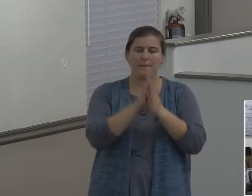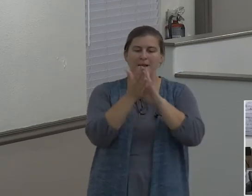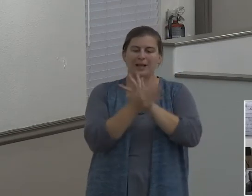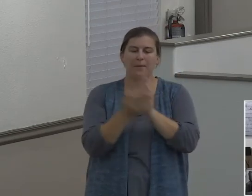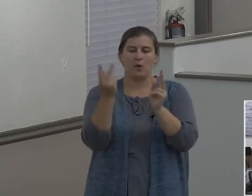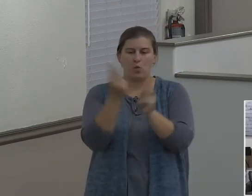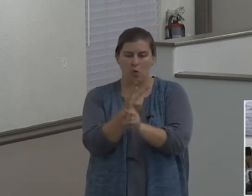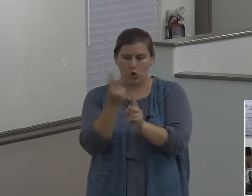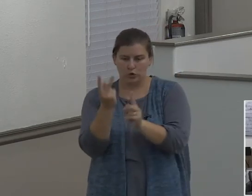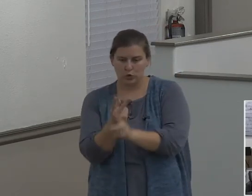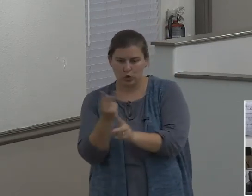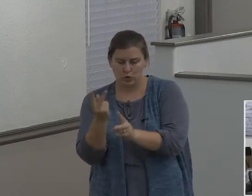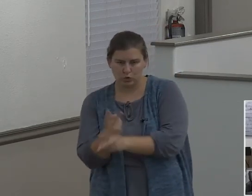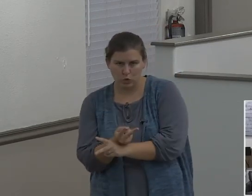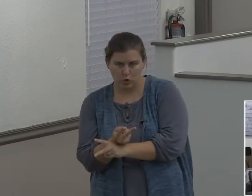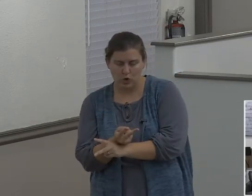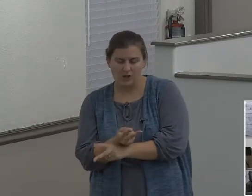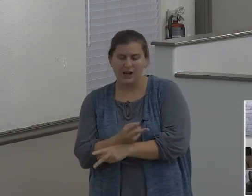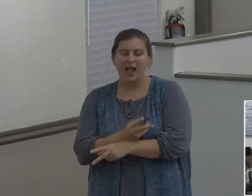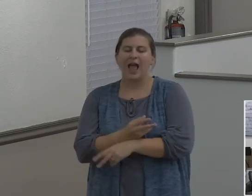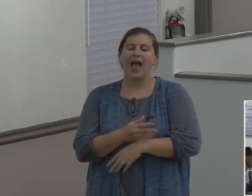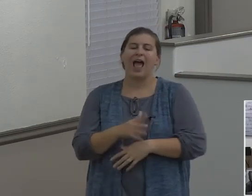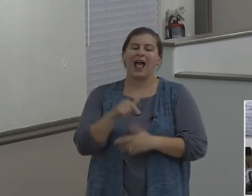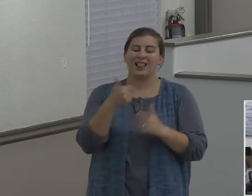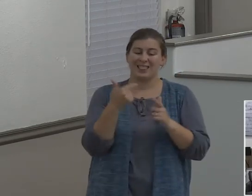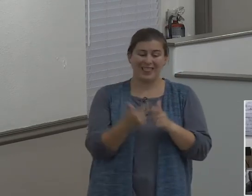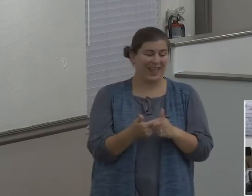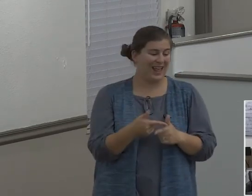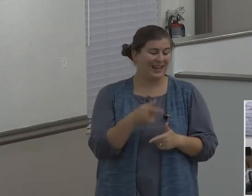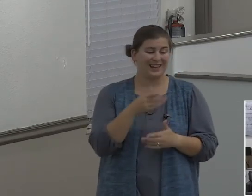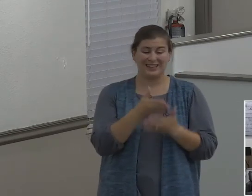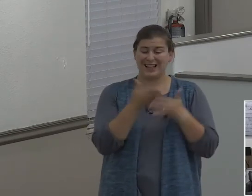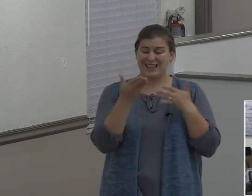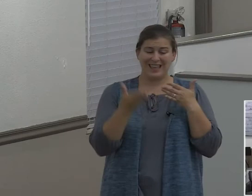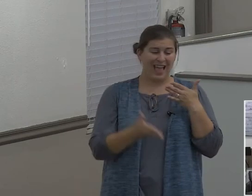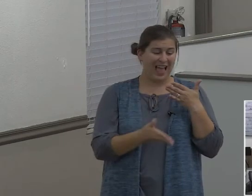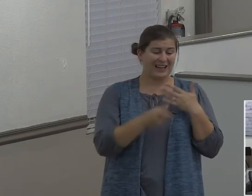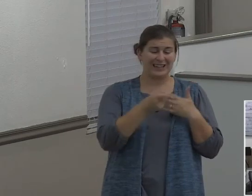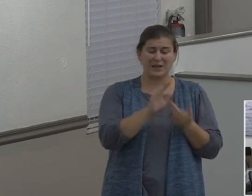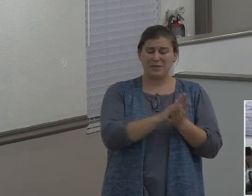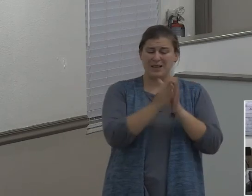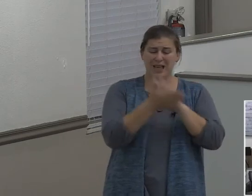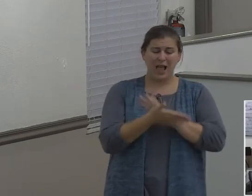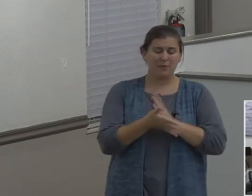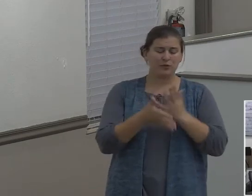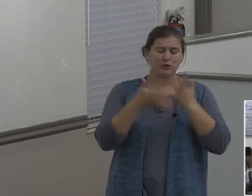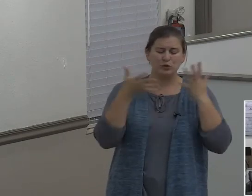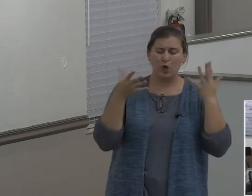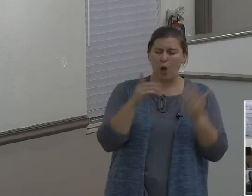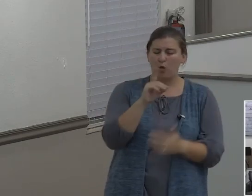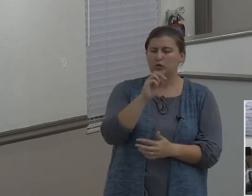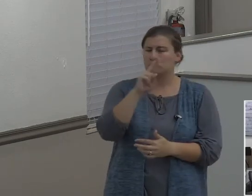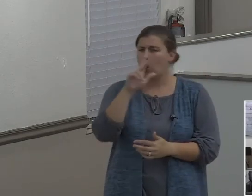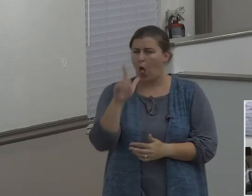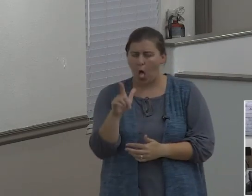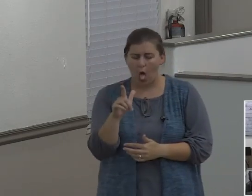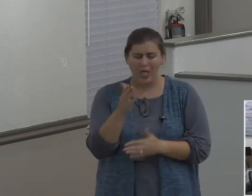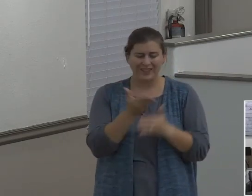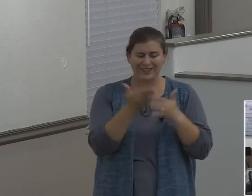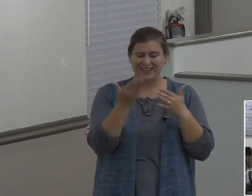completely deluded this question that in the end he lost it all.